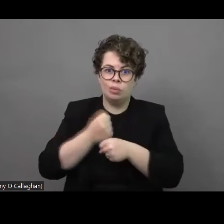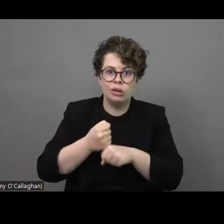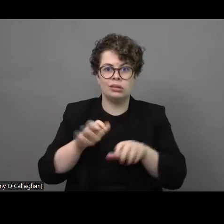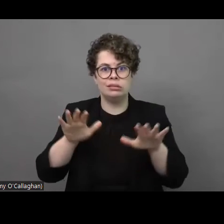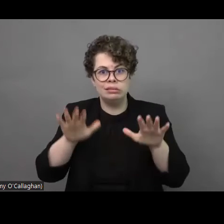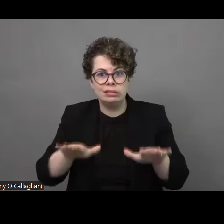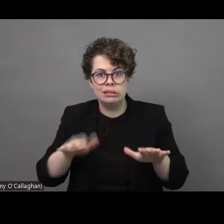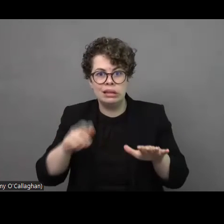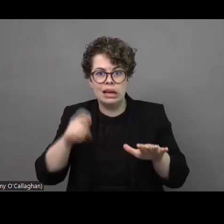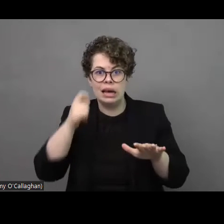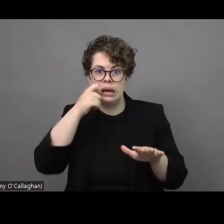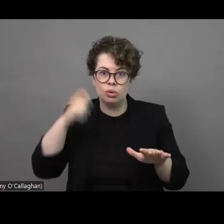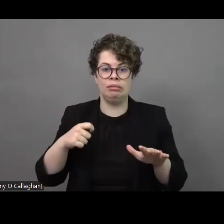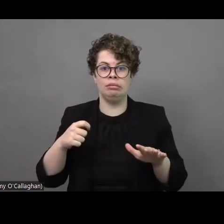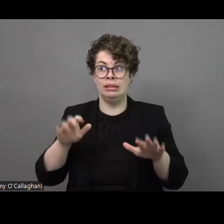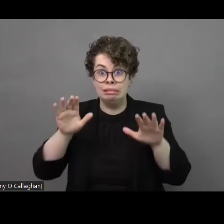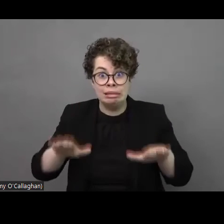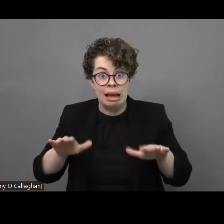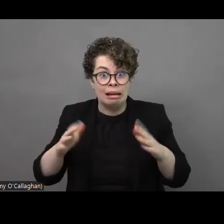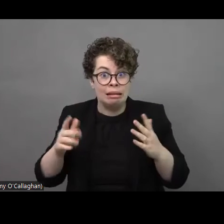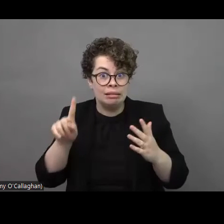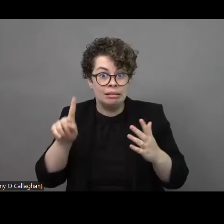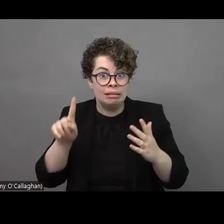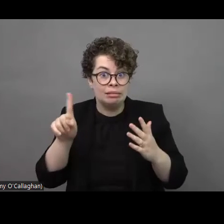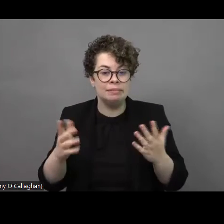and those skills to be able to provide that support